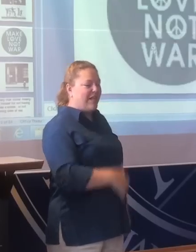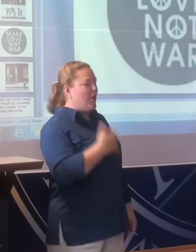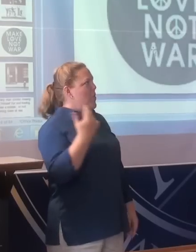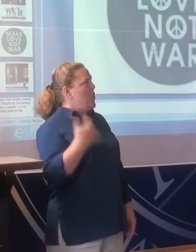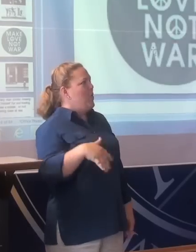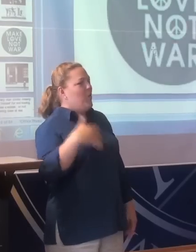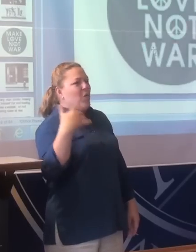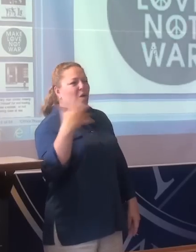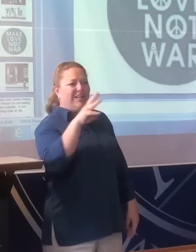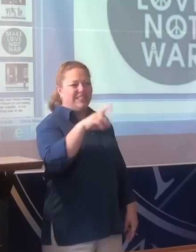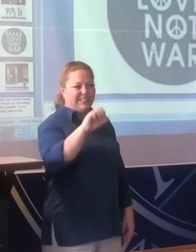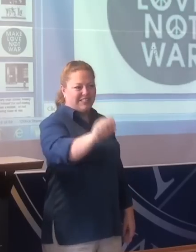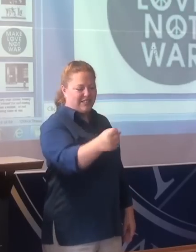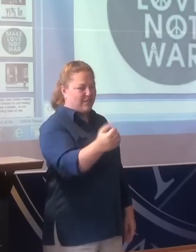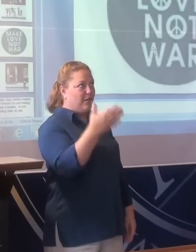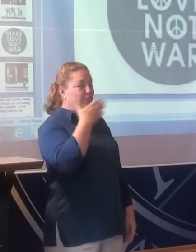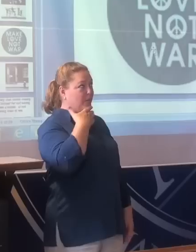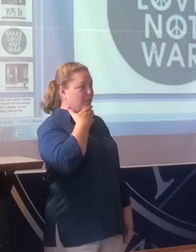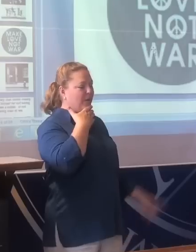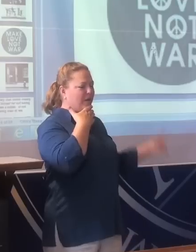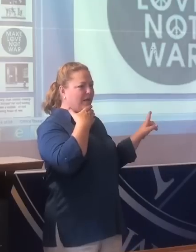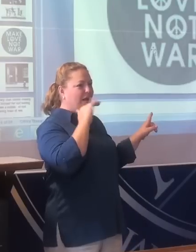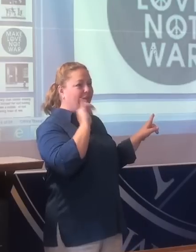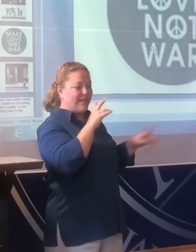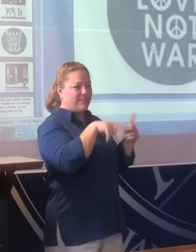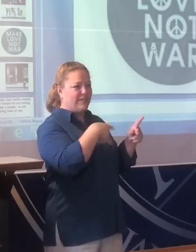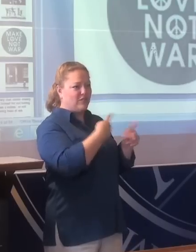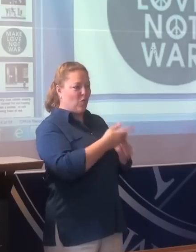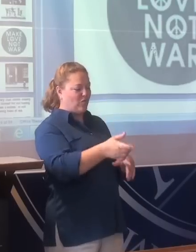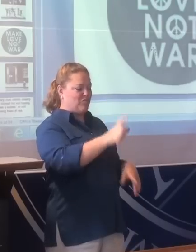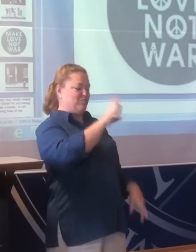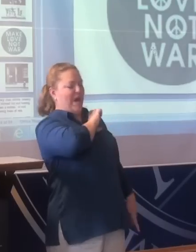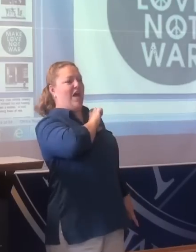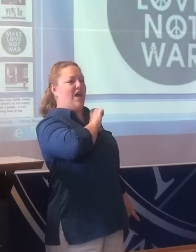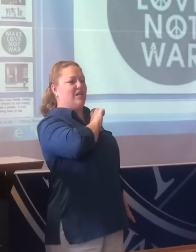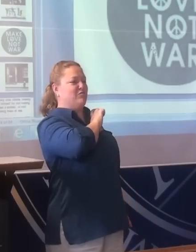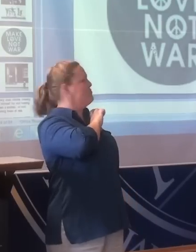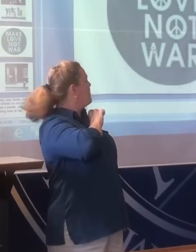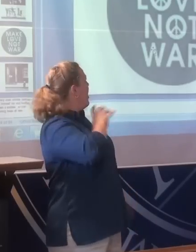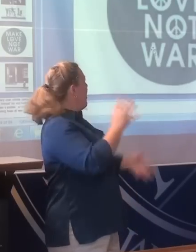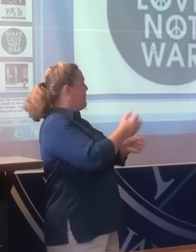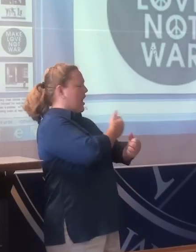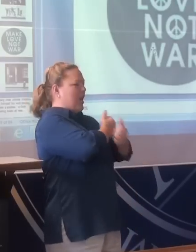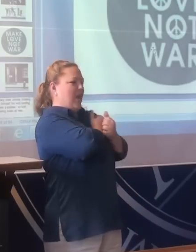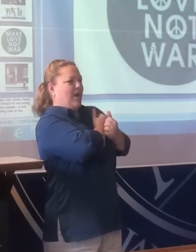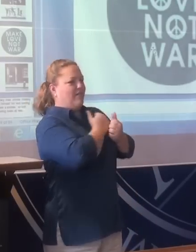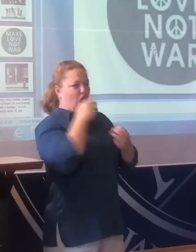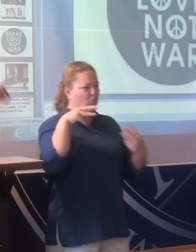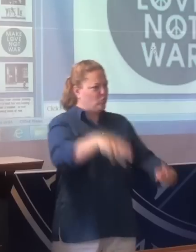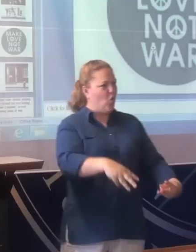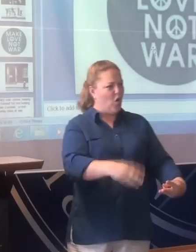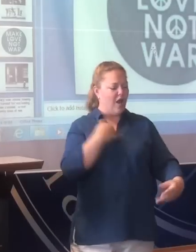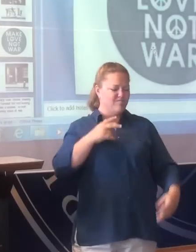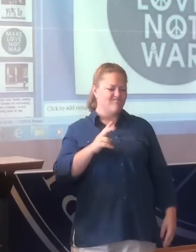60s, in which, good gracious me, this would be the sort of badge we'd wear. Make love, not war, with an